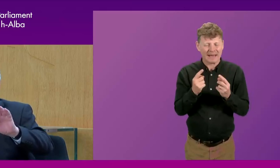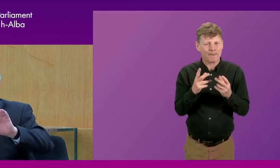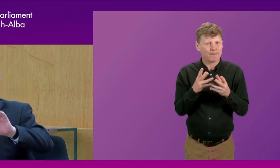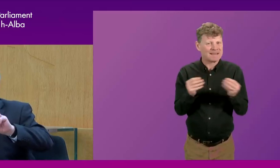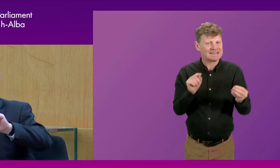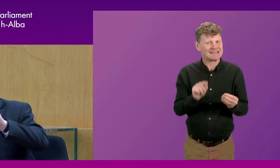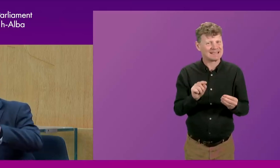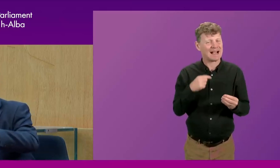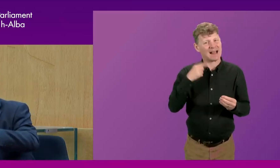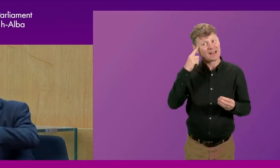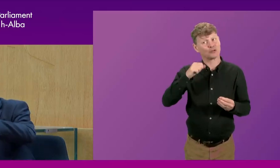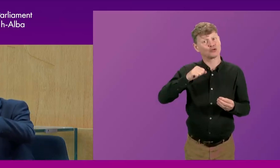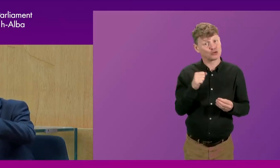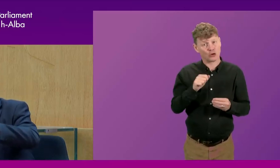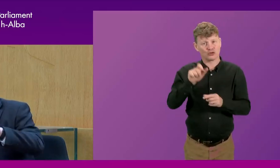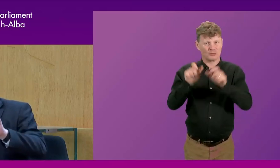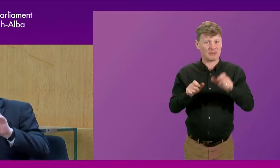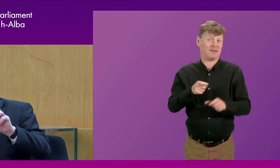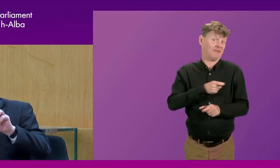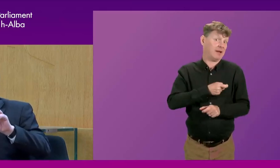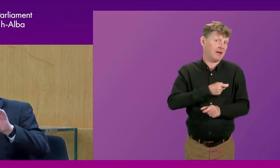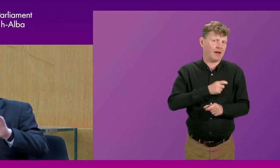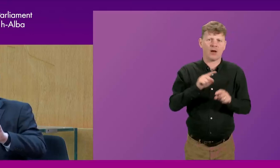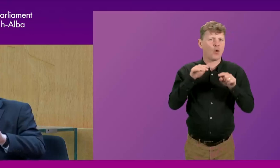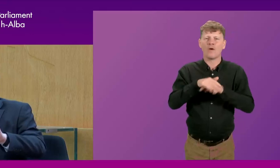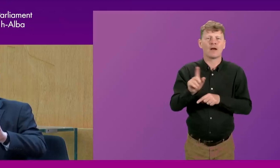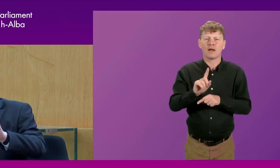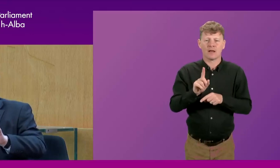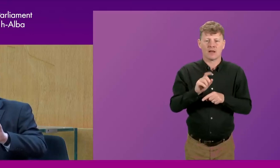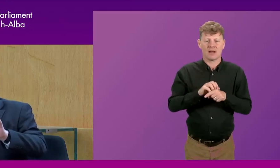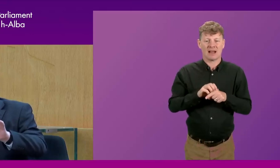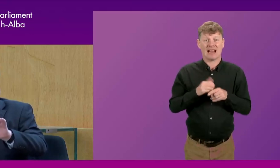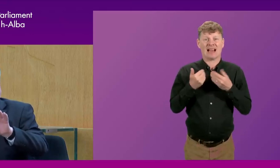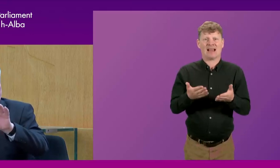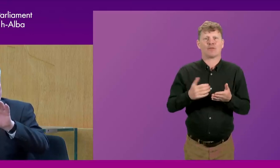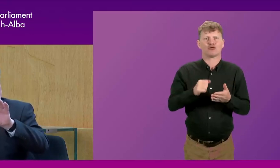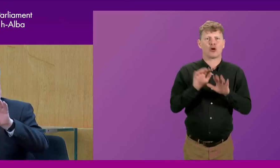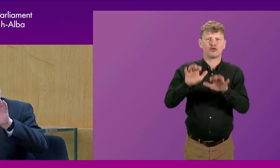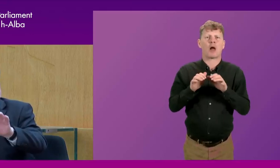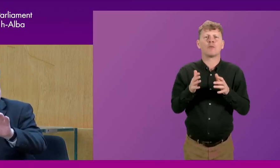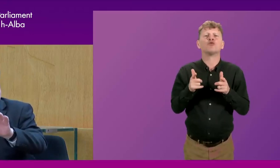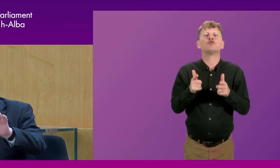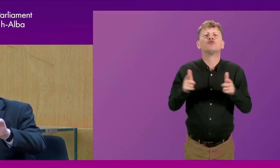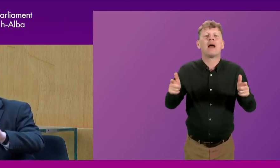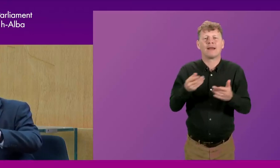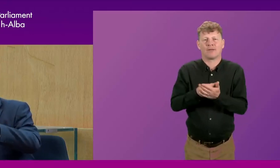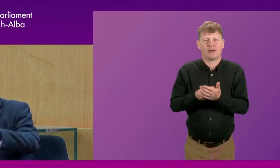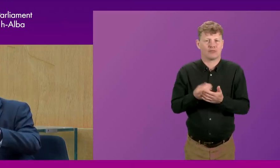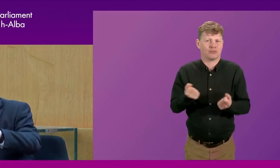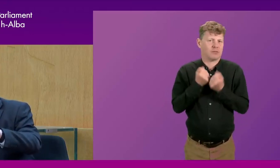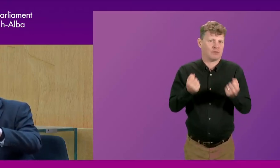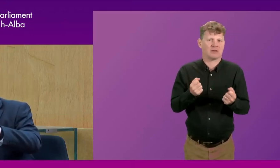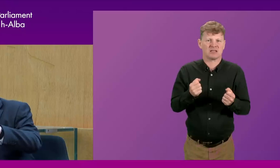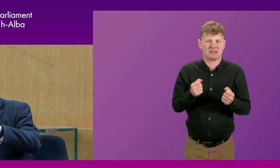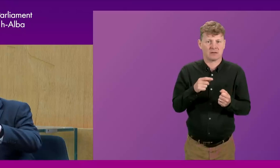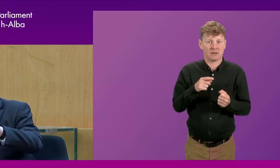population of Scotland, not elsewhere, of giving this parliament initially too many financial powers, because there was